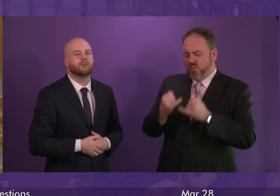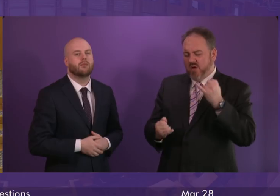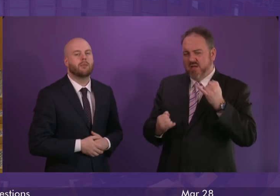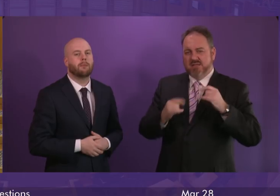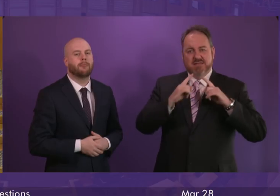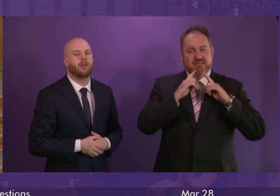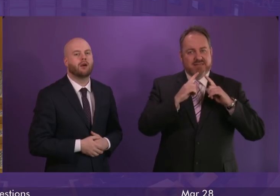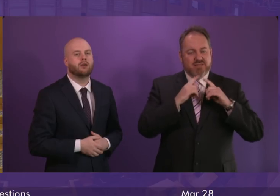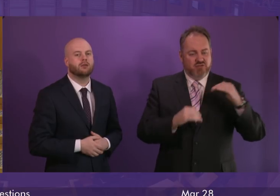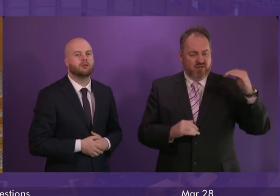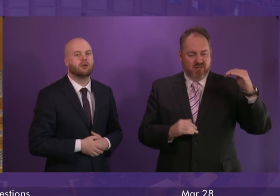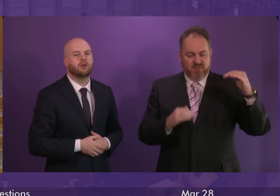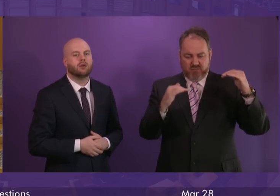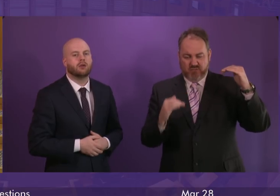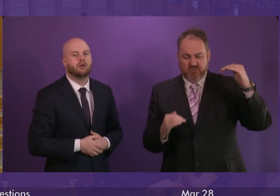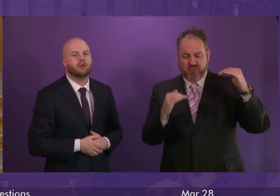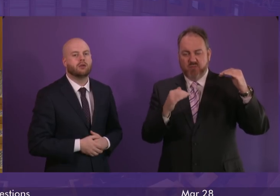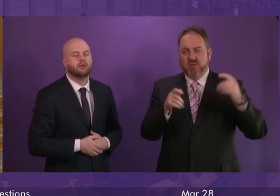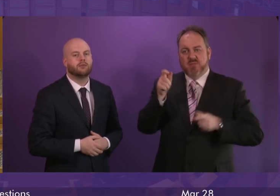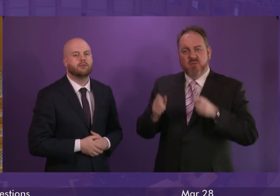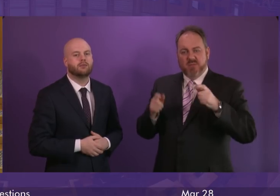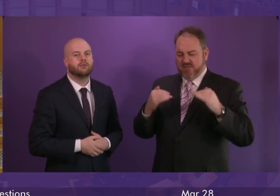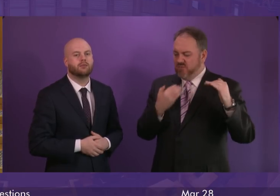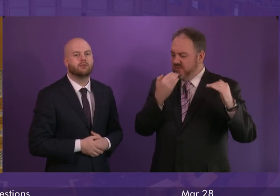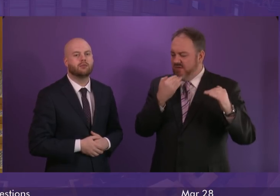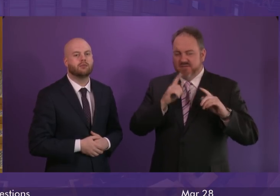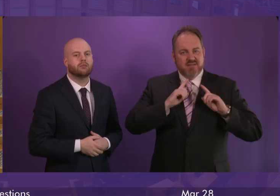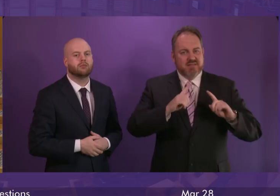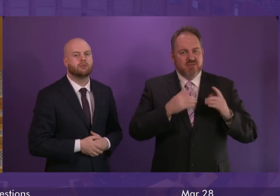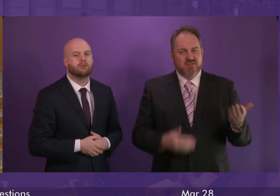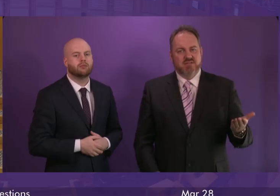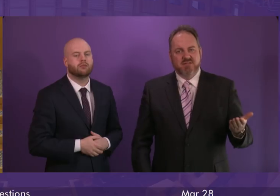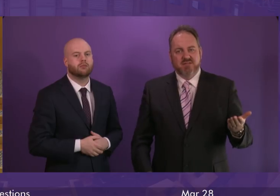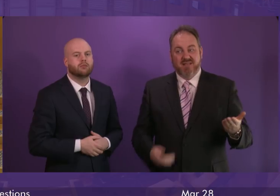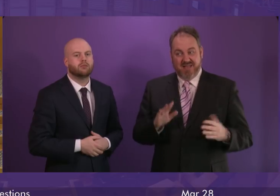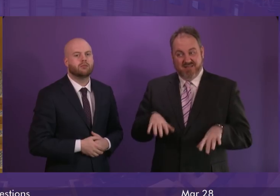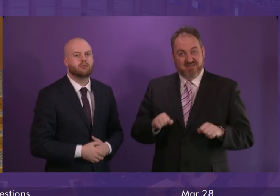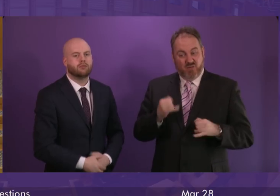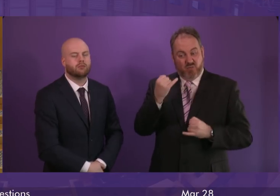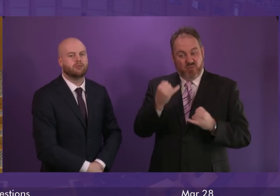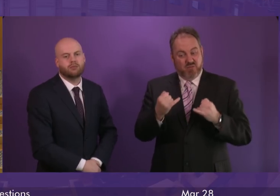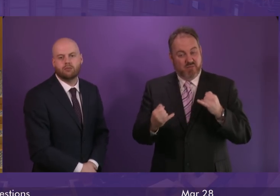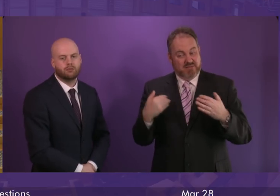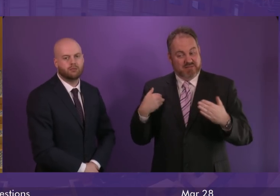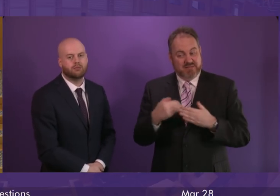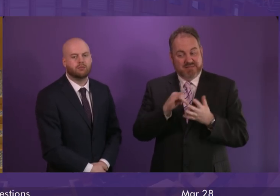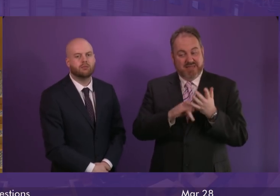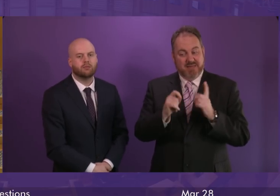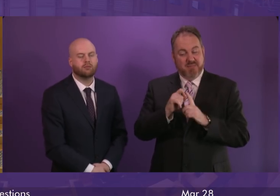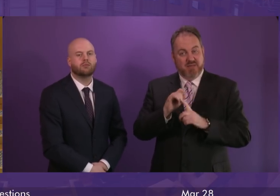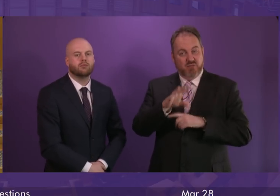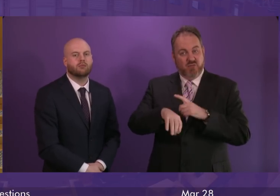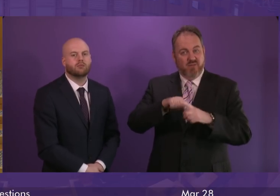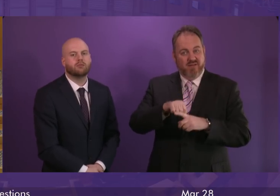ratio in Scotland and this has steadily worsened since the SNP came to power. Now the First Minister asked to be judged under